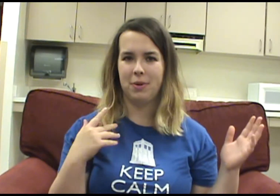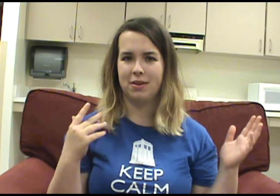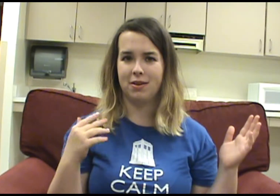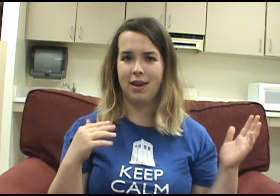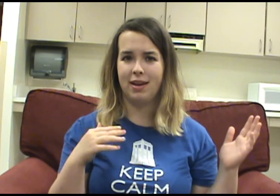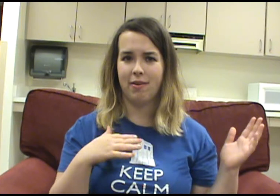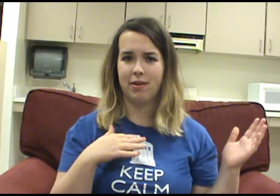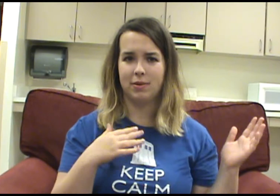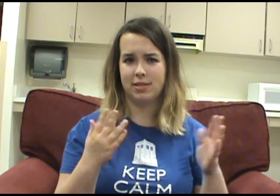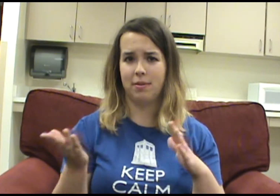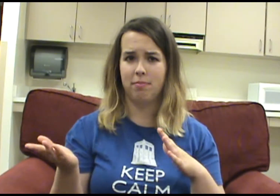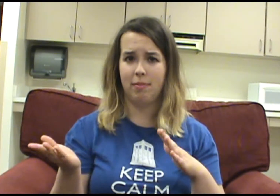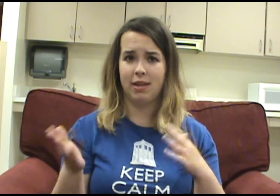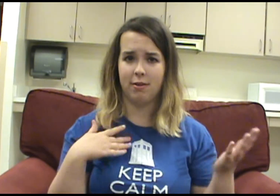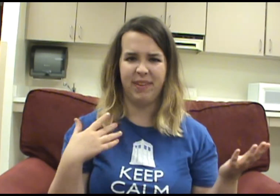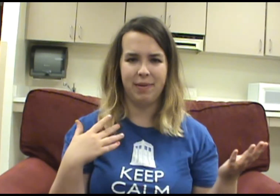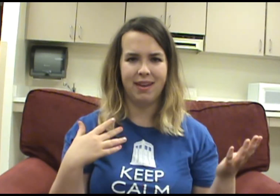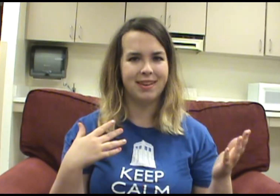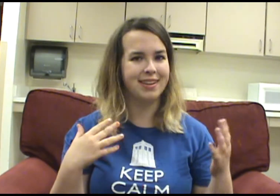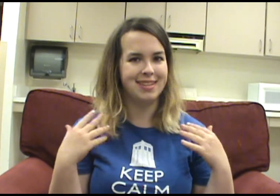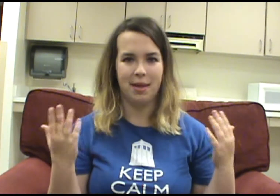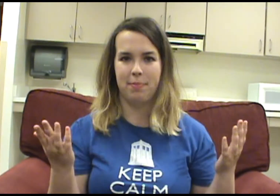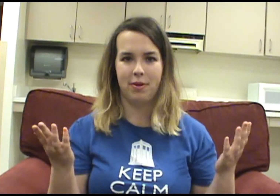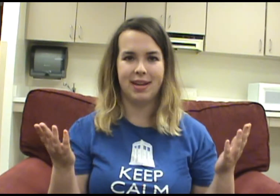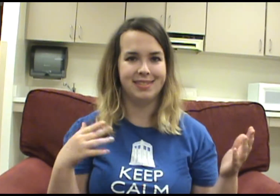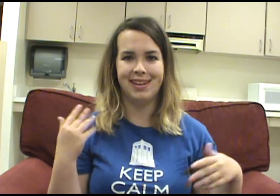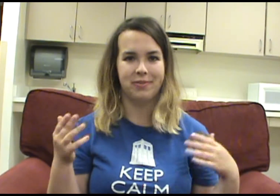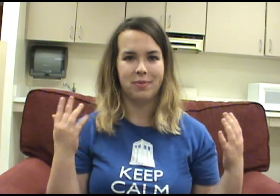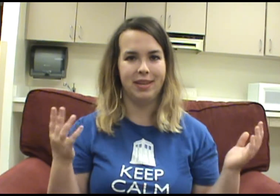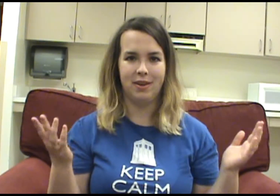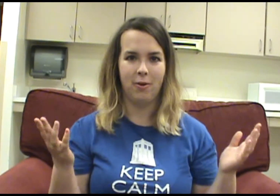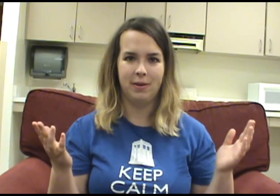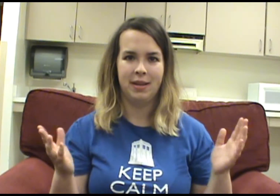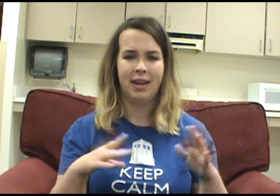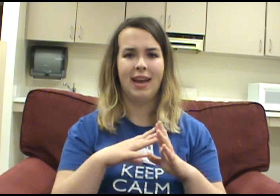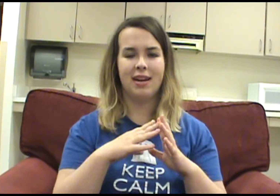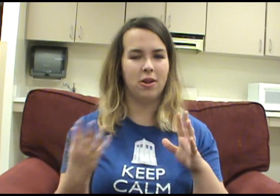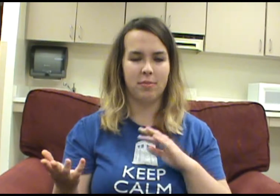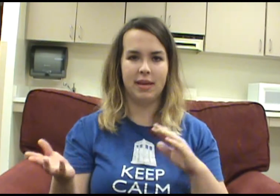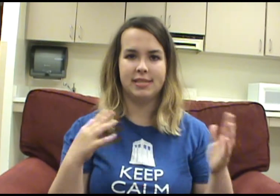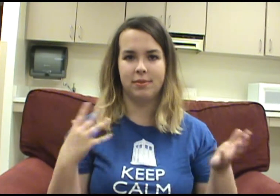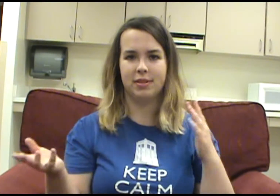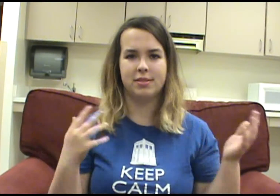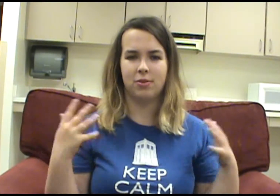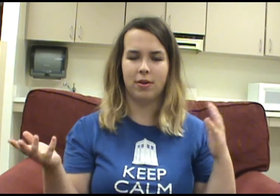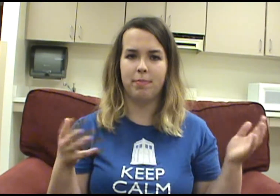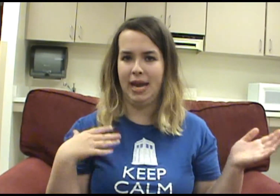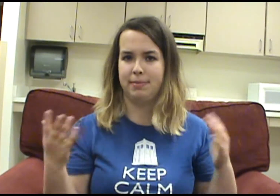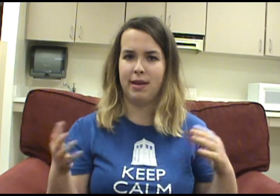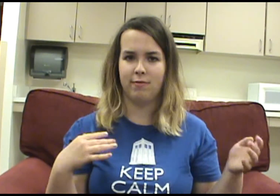whether or not Ariel was a male or female, because in the book it's never really known. And in all the plays it was sort of passed back and